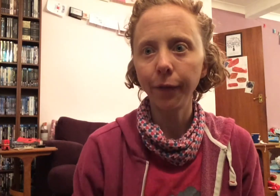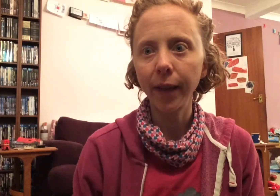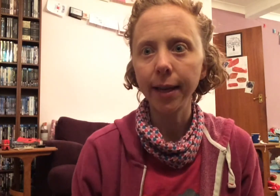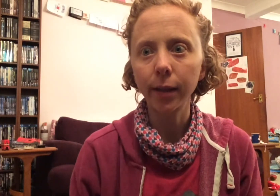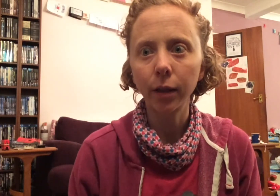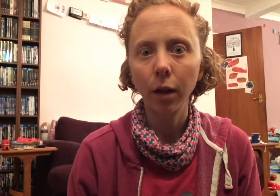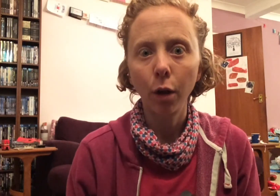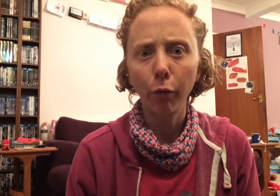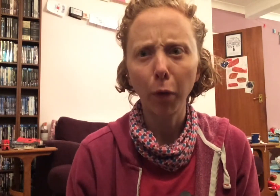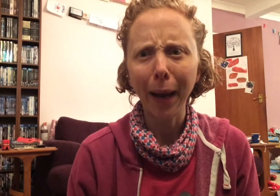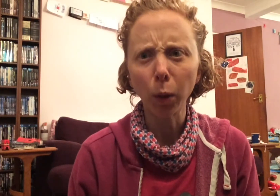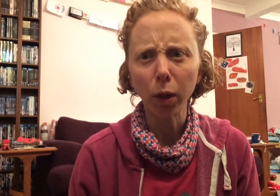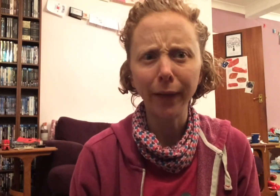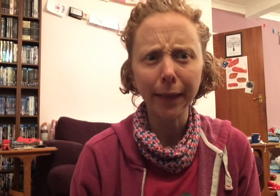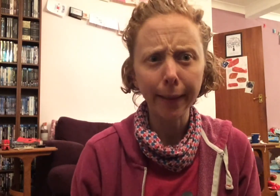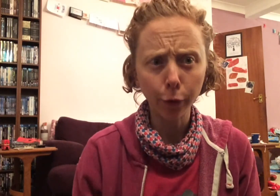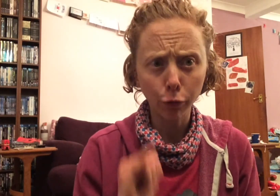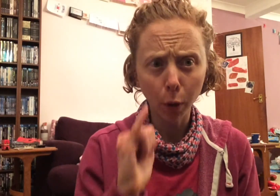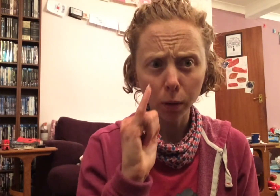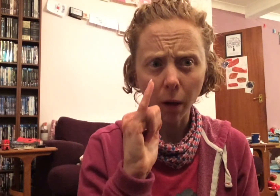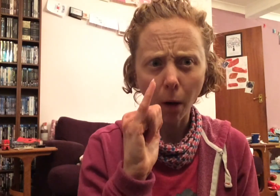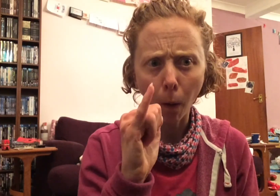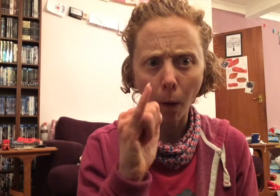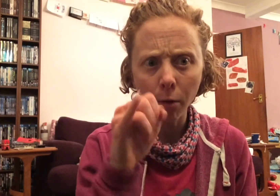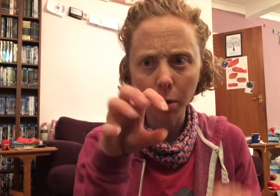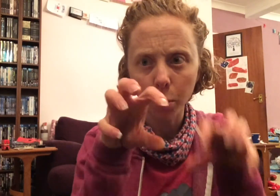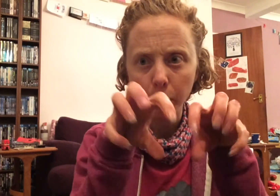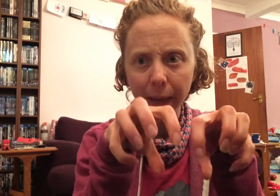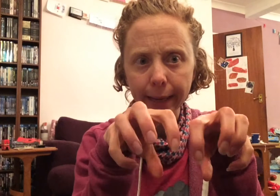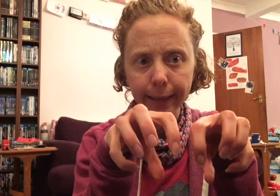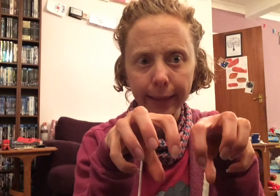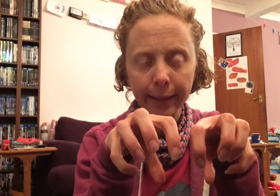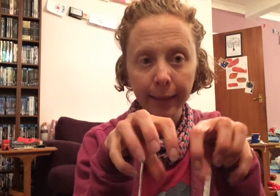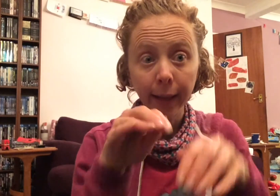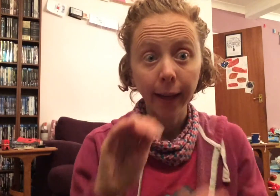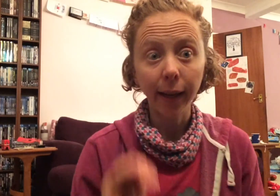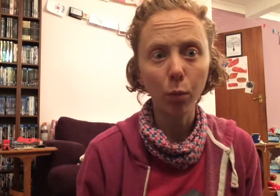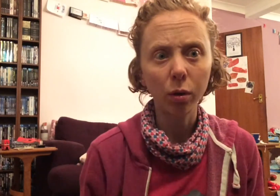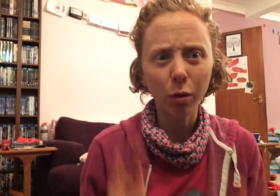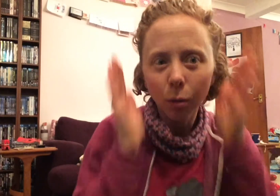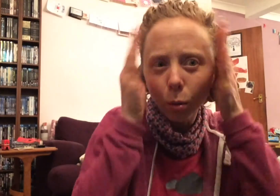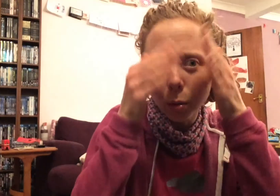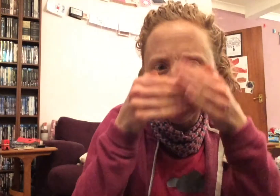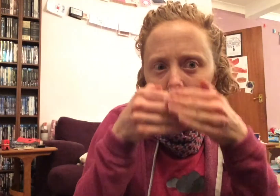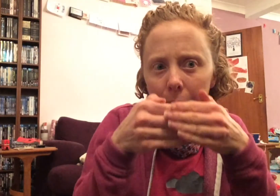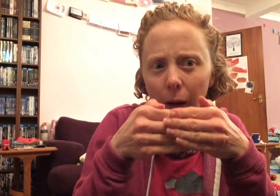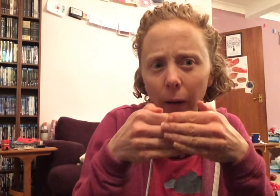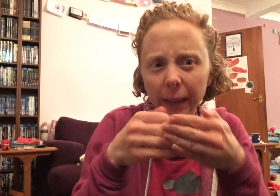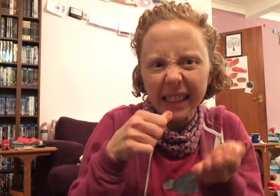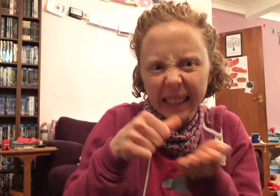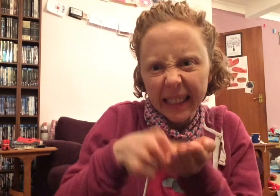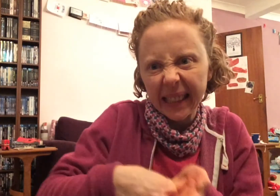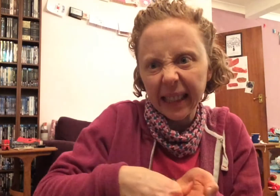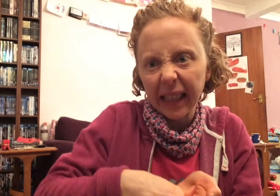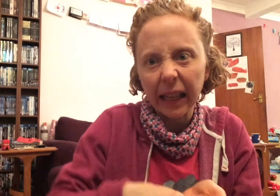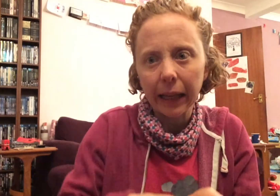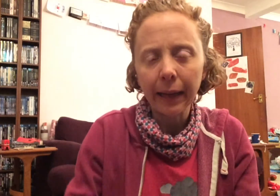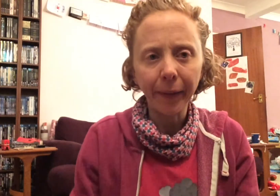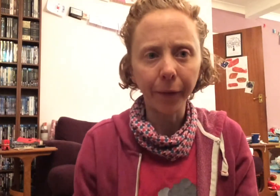feast, from out of the ditch rose a horrible beast. It was tall, dark and sticky, and